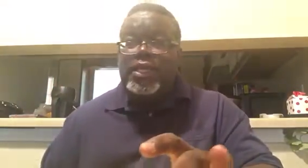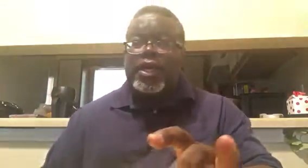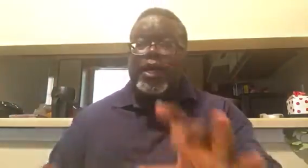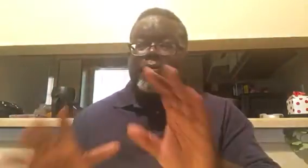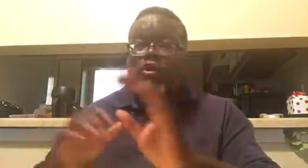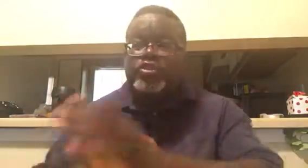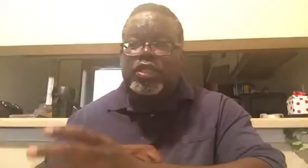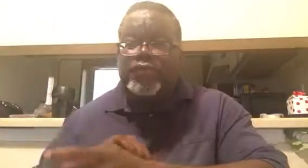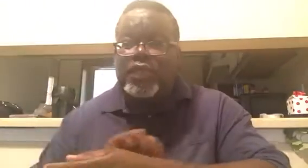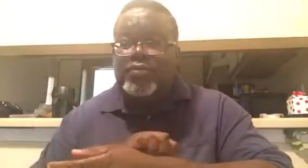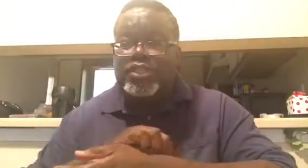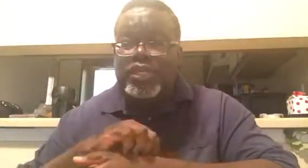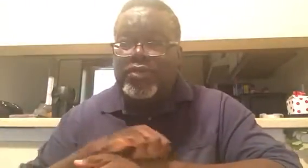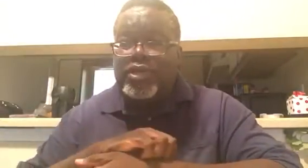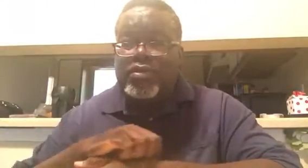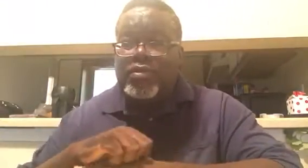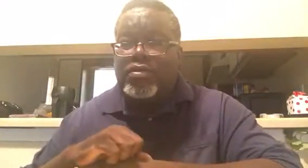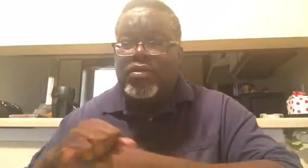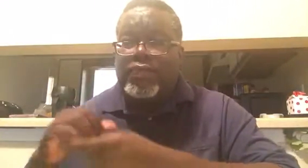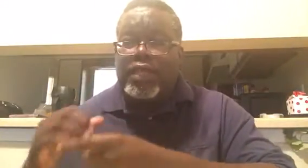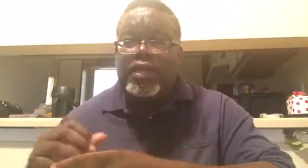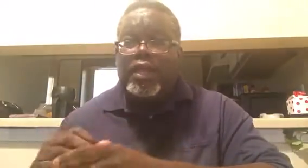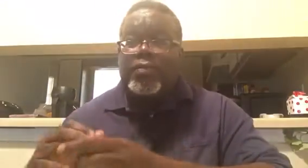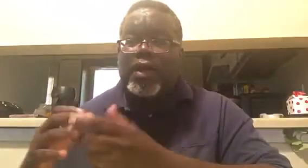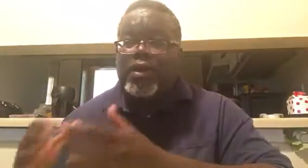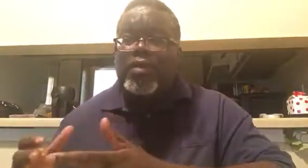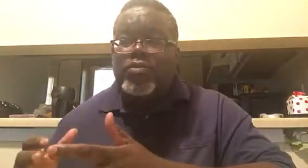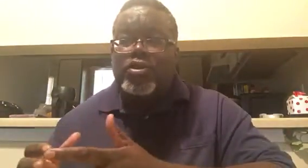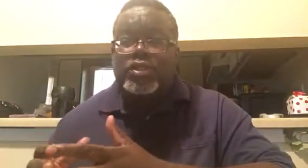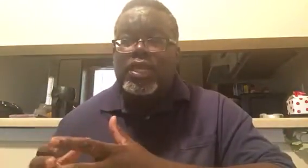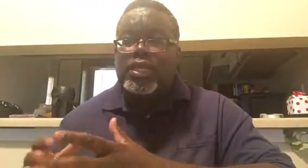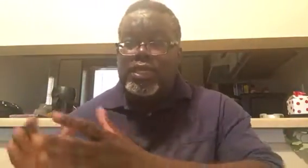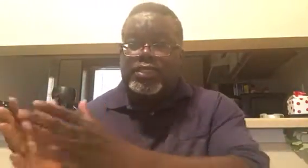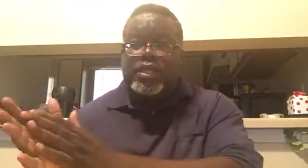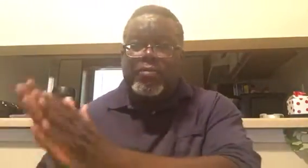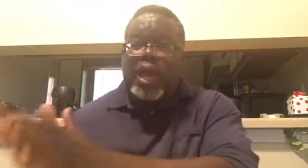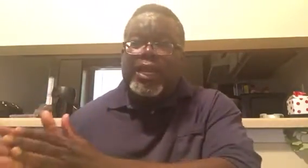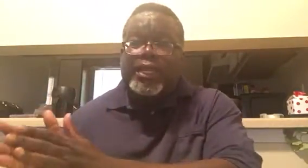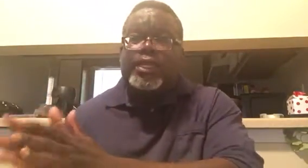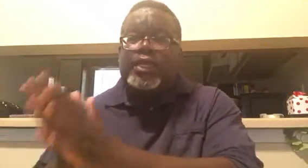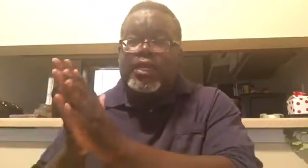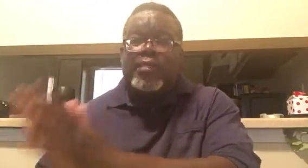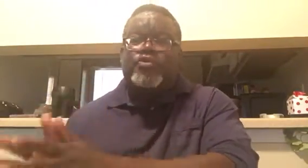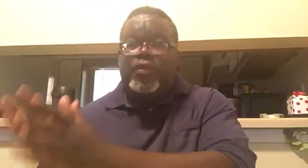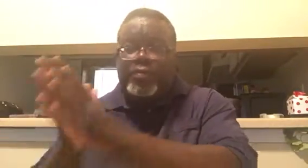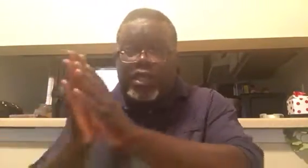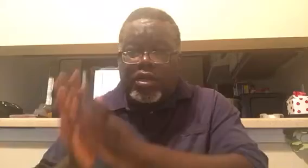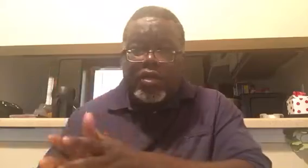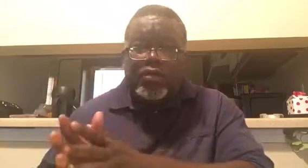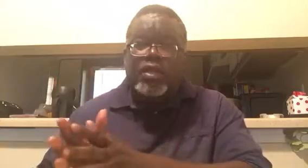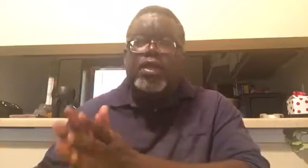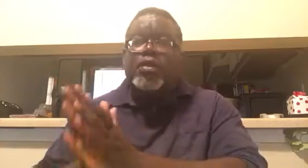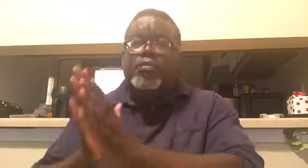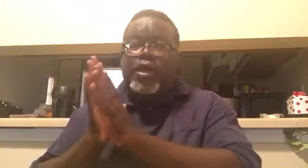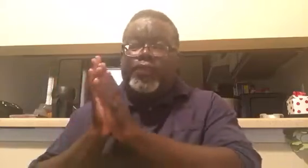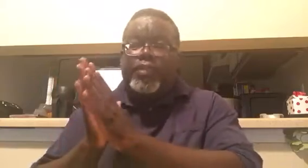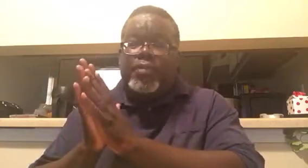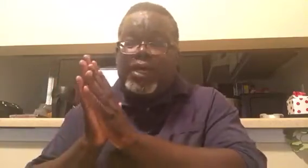Uh, most of the material on the internet about numbers is demonic. It comes from the occult, but, but